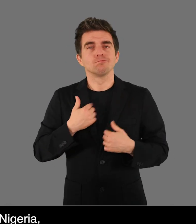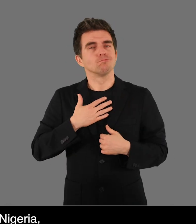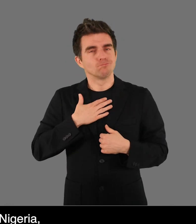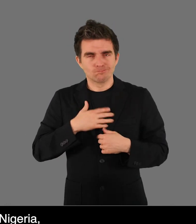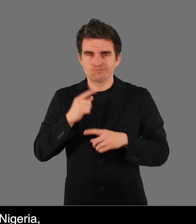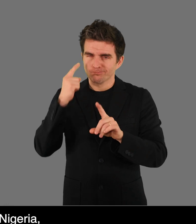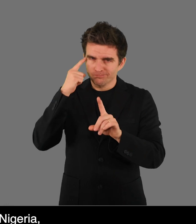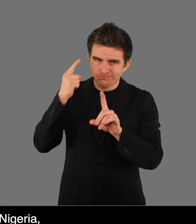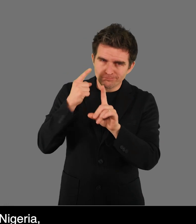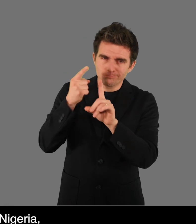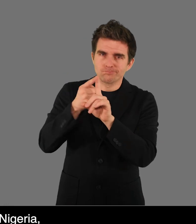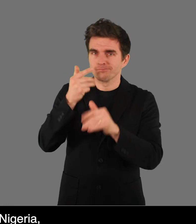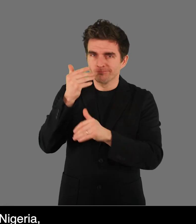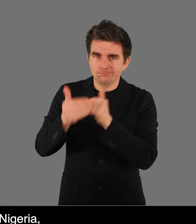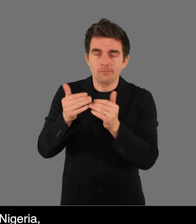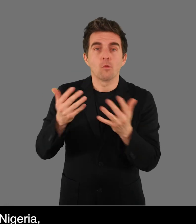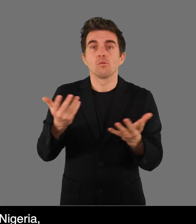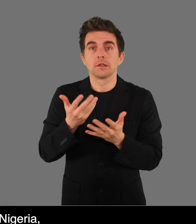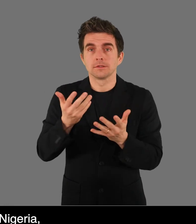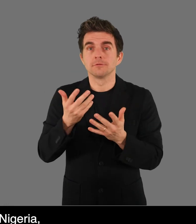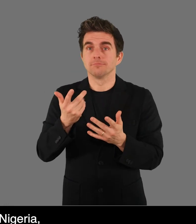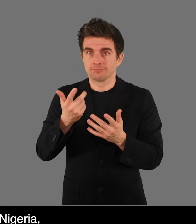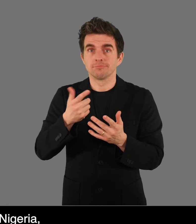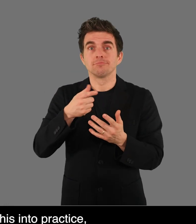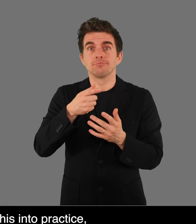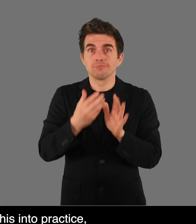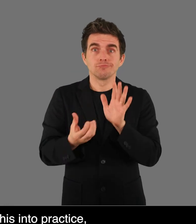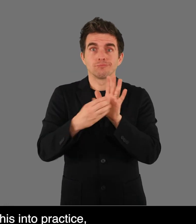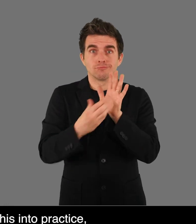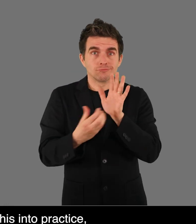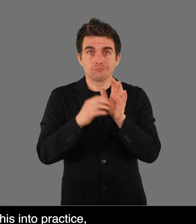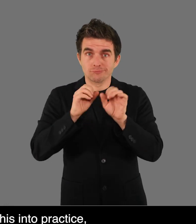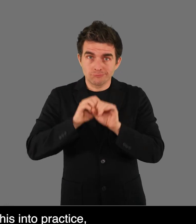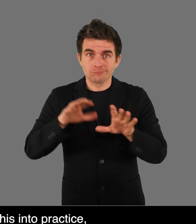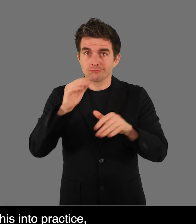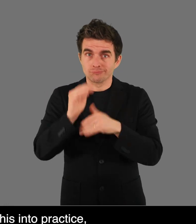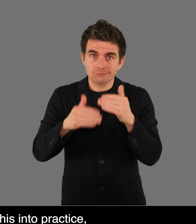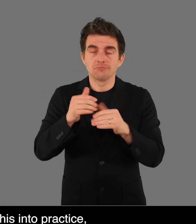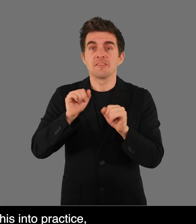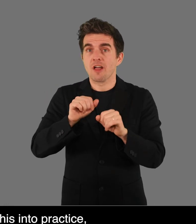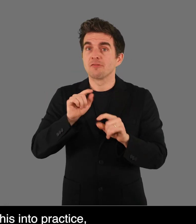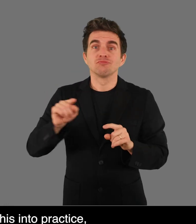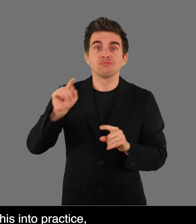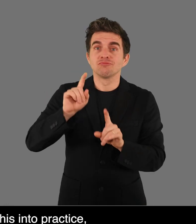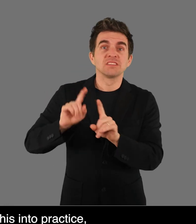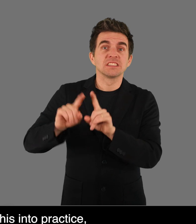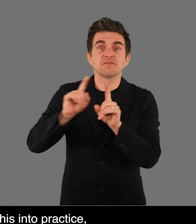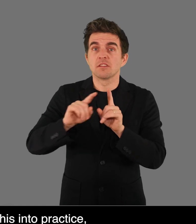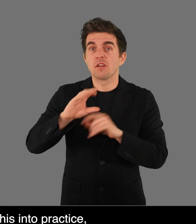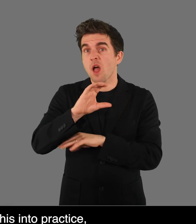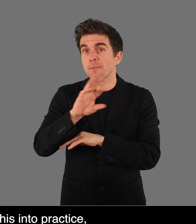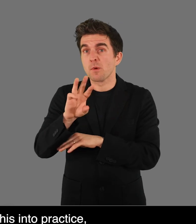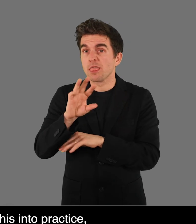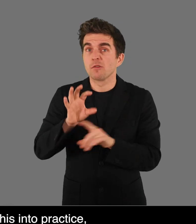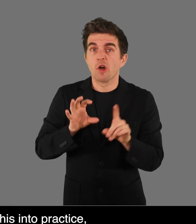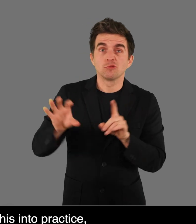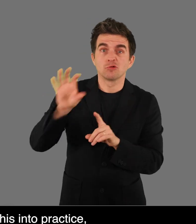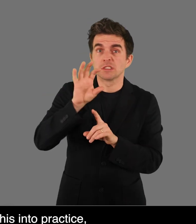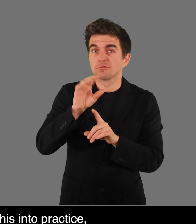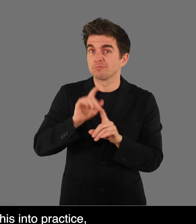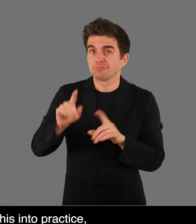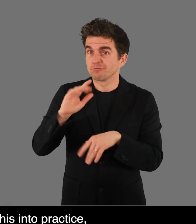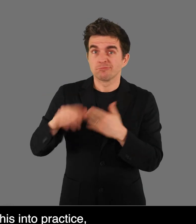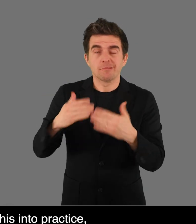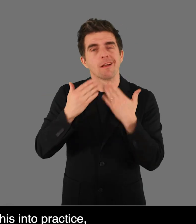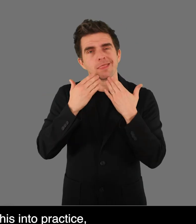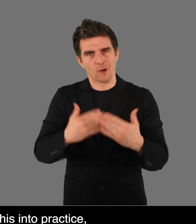But this is what we do in Nigeria. And I'm hoping that by the time you put some of this into practice, it will also work in